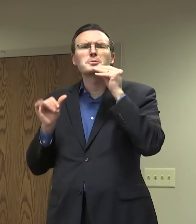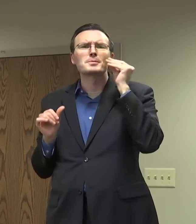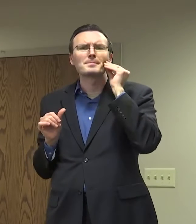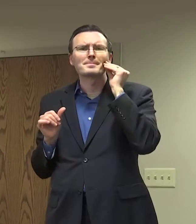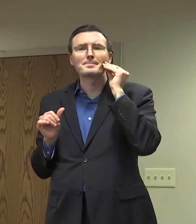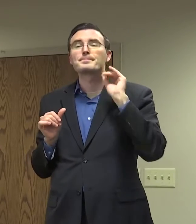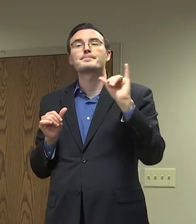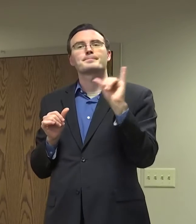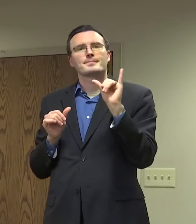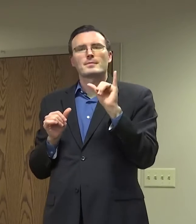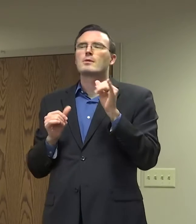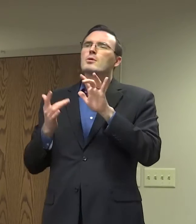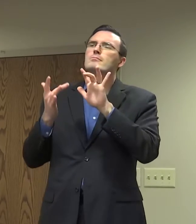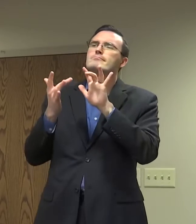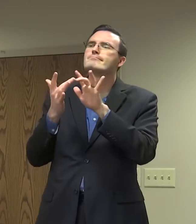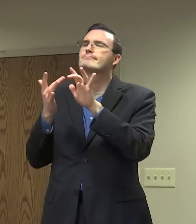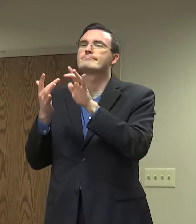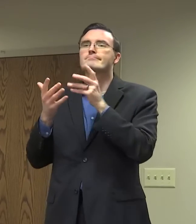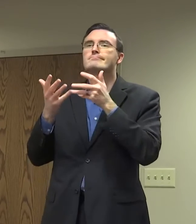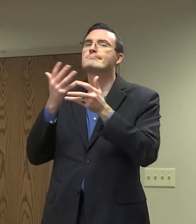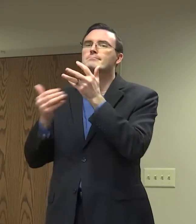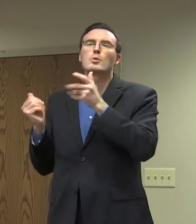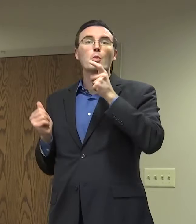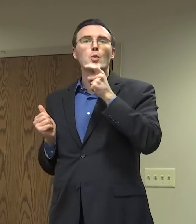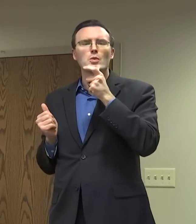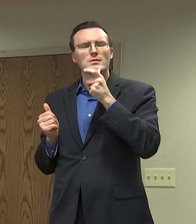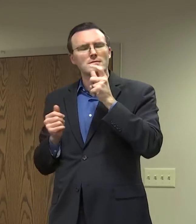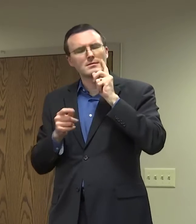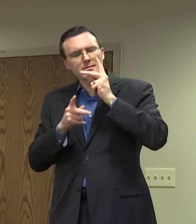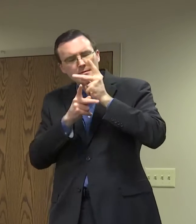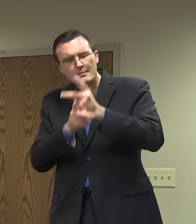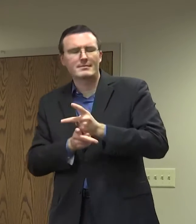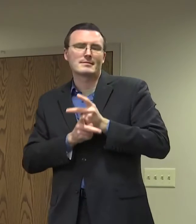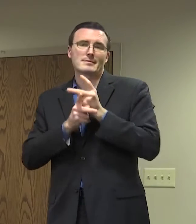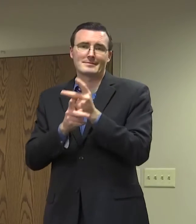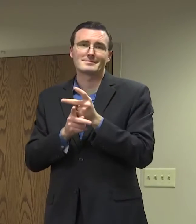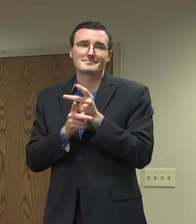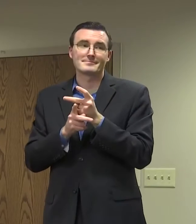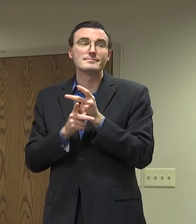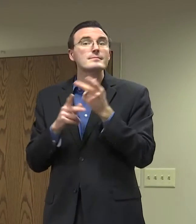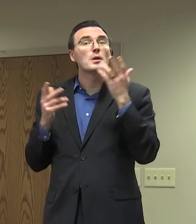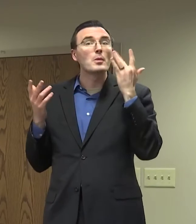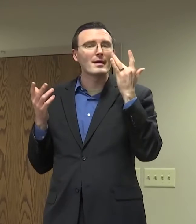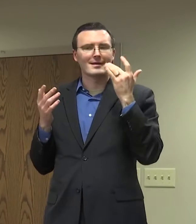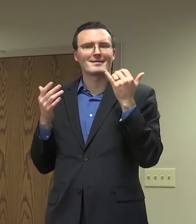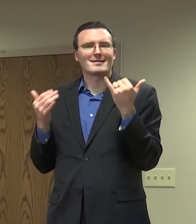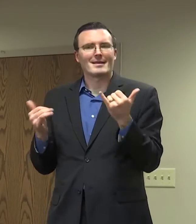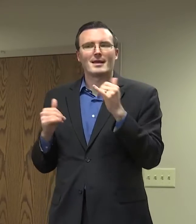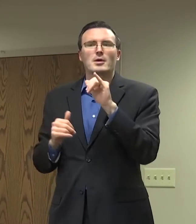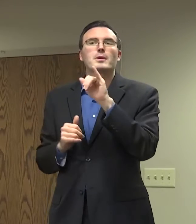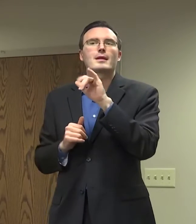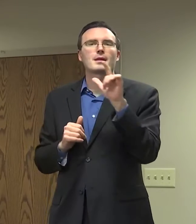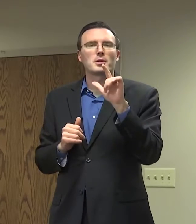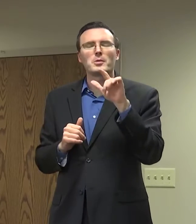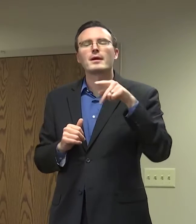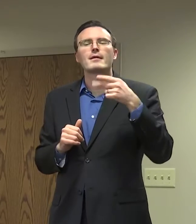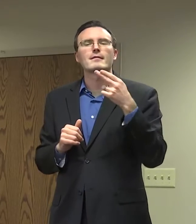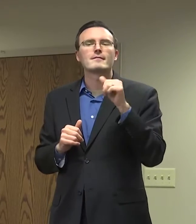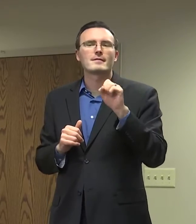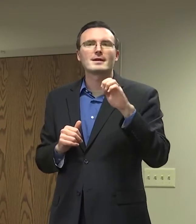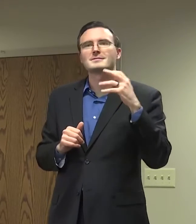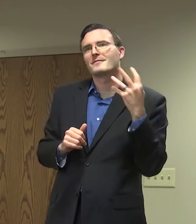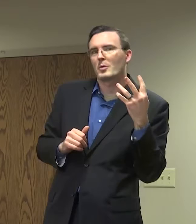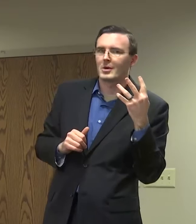be intentional about our contacts. Because now we've moved to phase four in the Restore Illinois plan. So we've got phases of